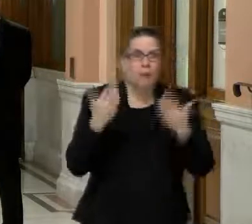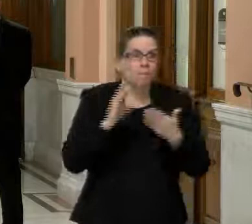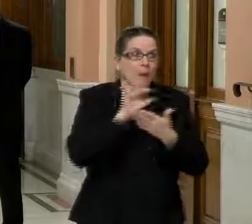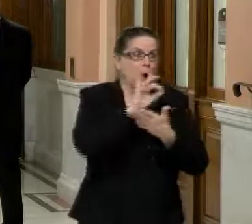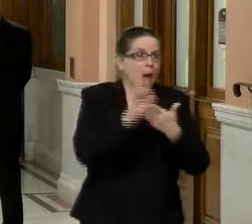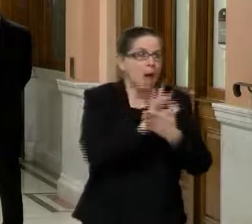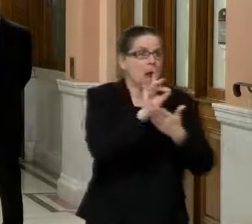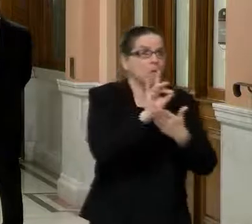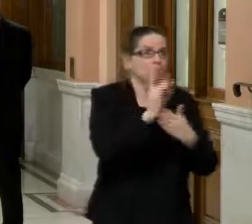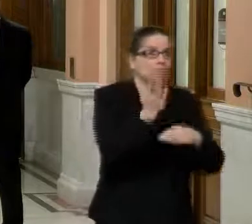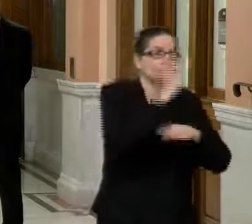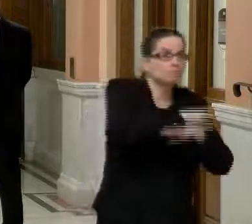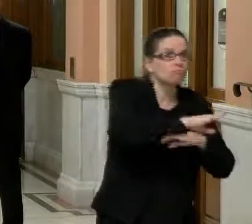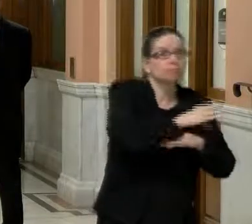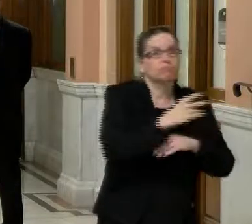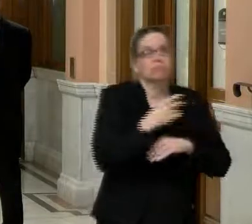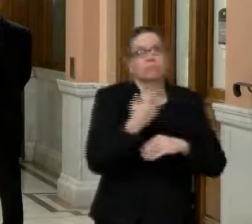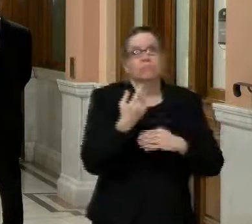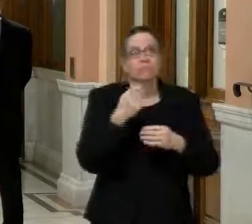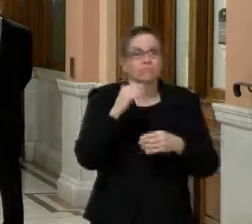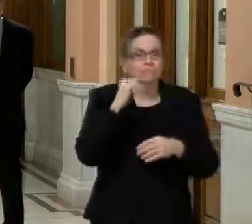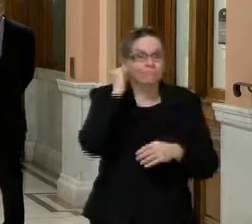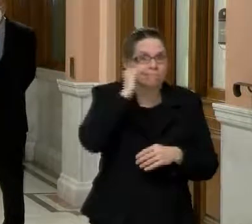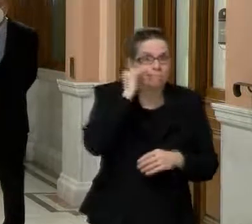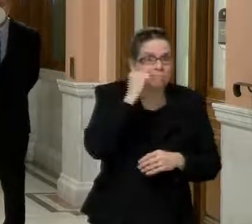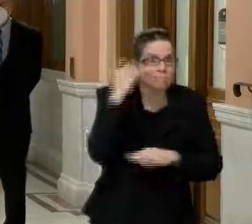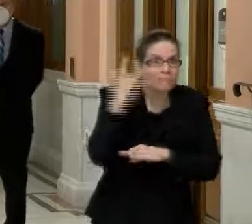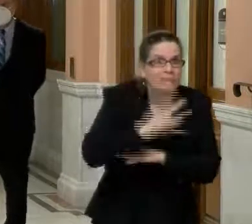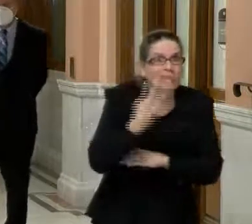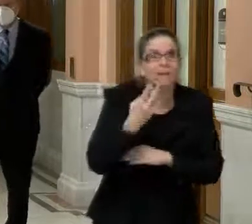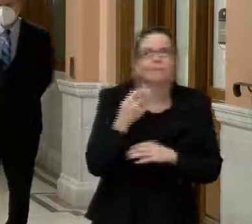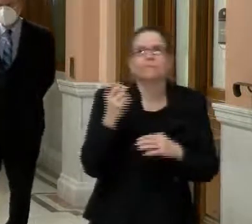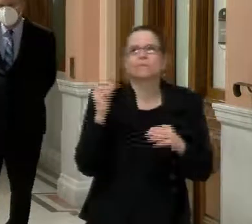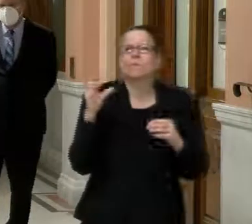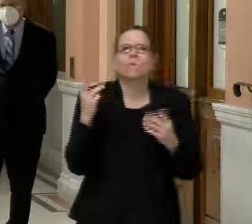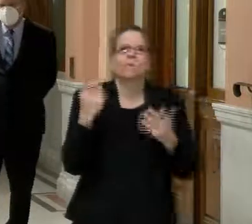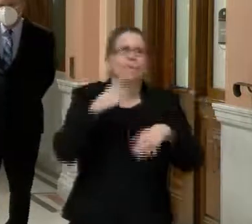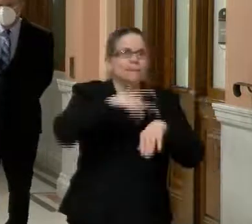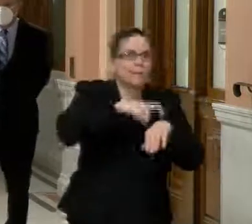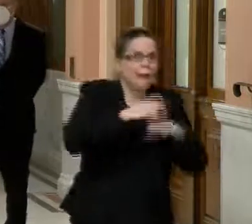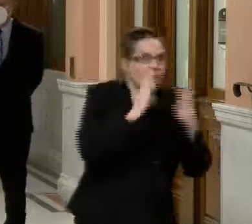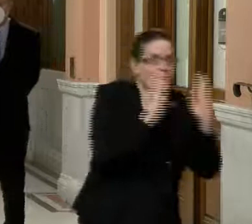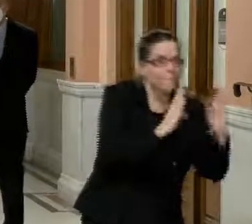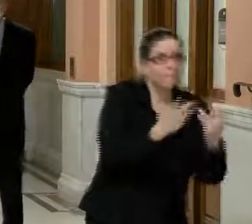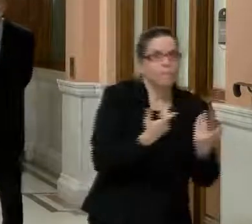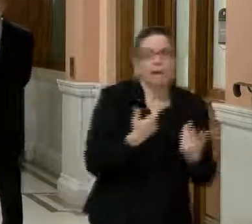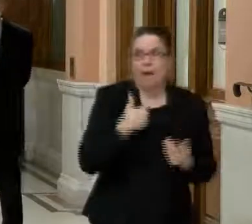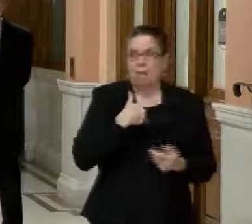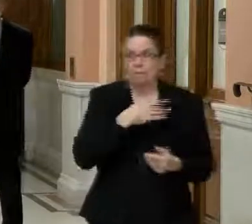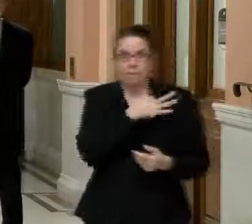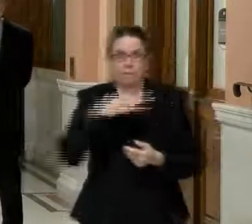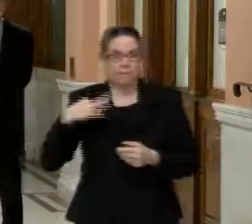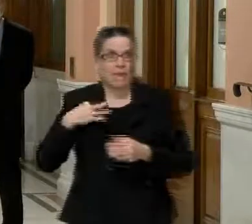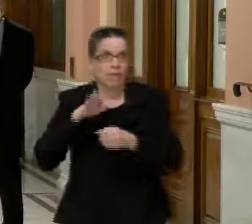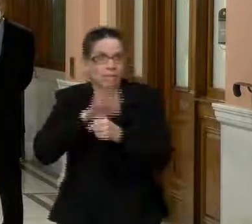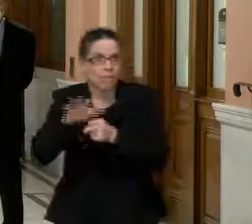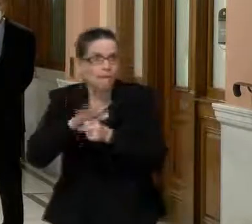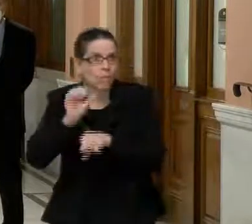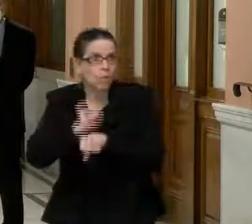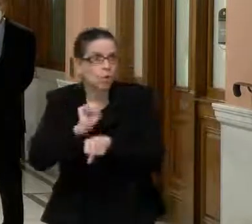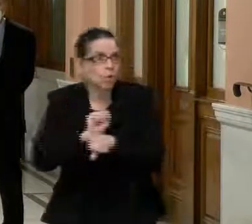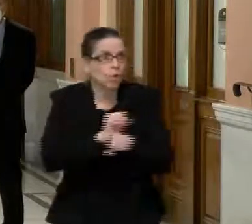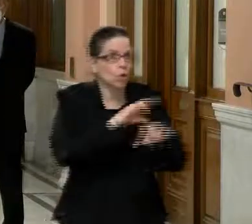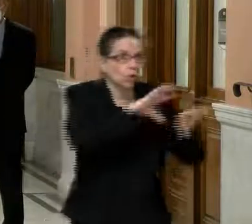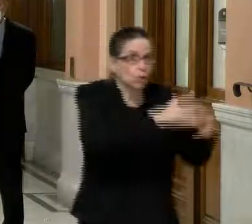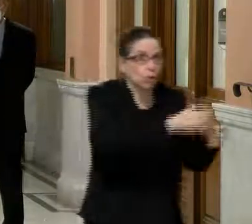days? Are we doing seven days a week? Um, you know, all that's yet to be determined, but I think we're looking for the kind of venues that would give us that